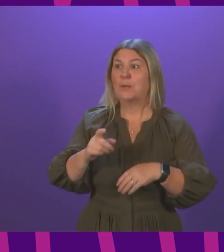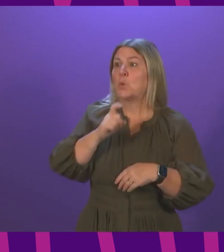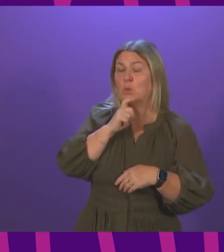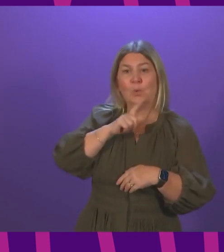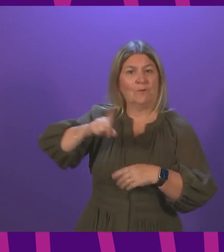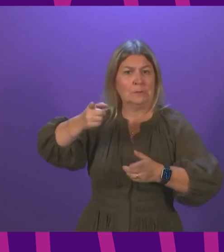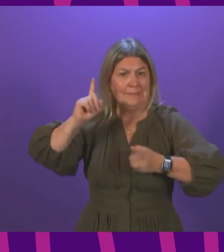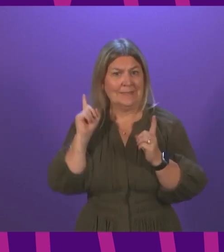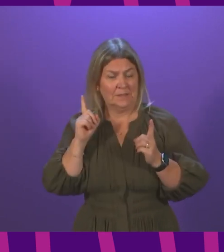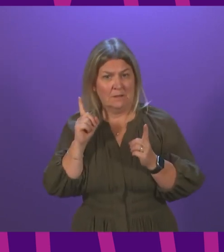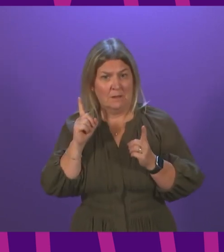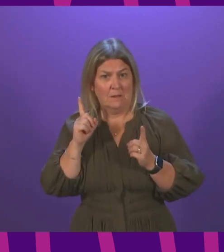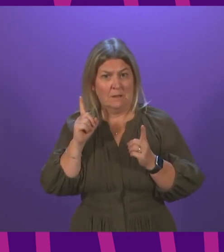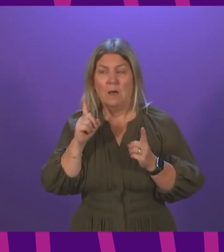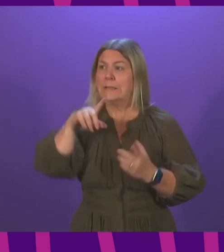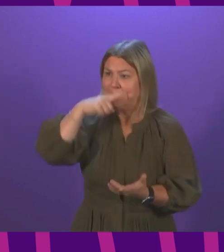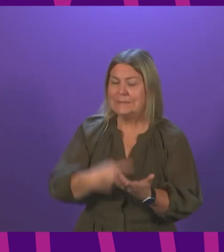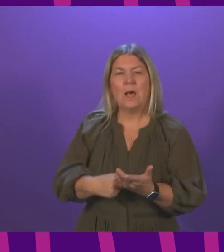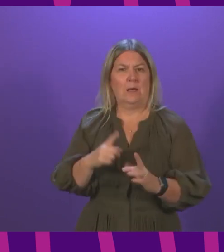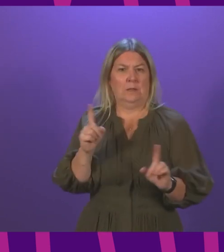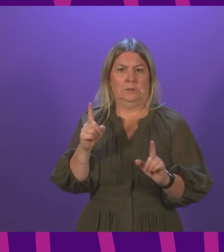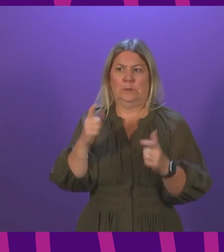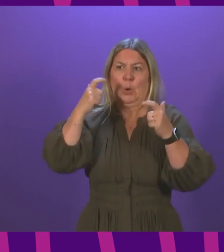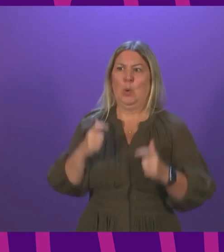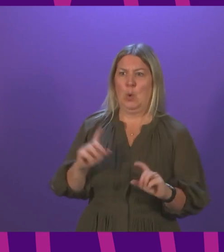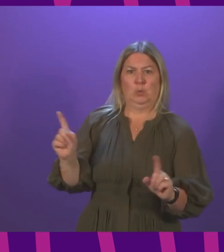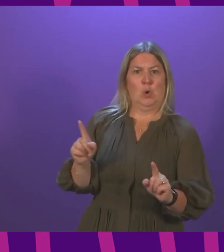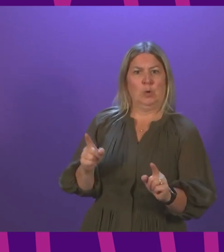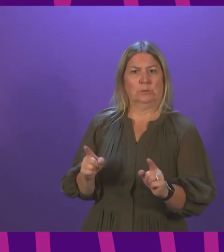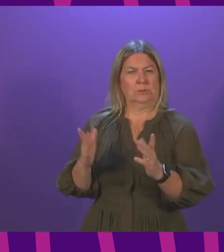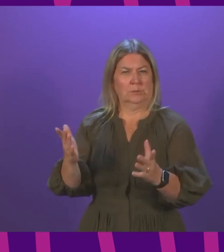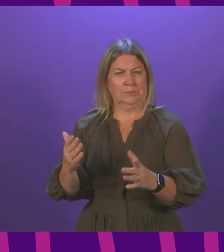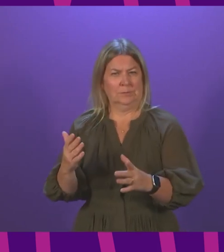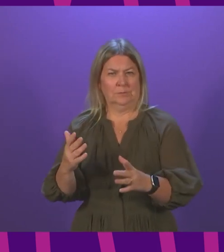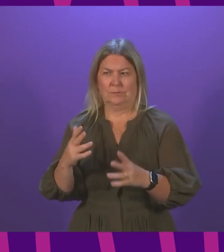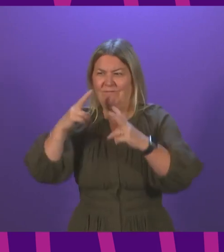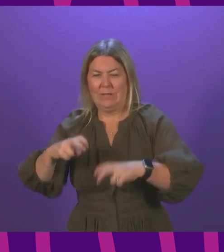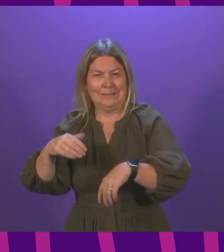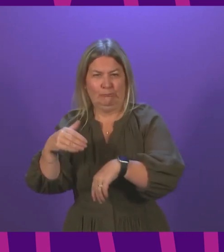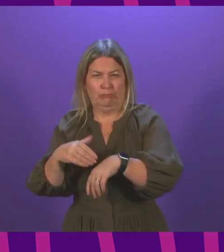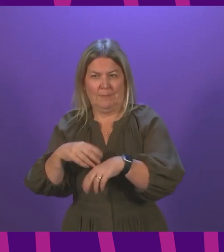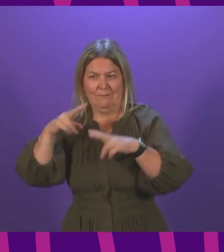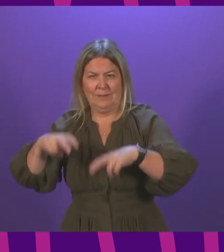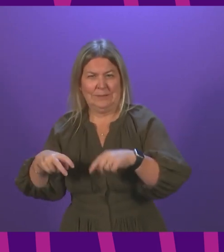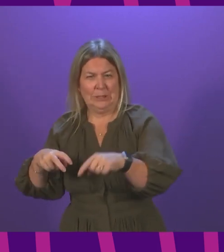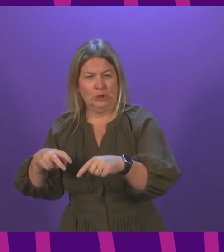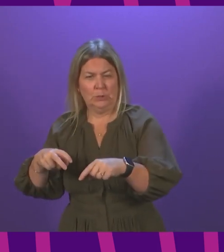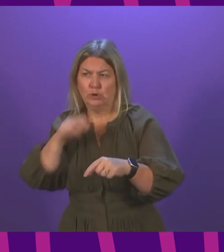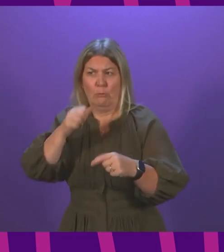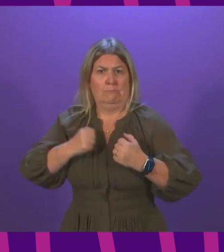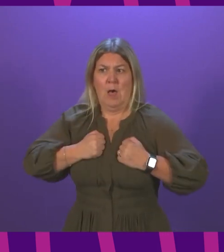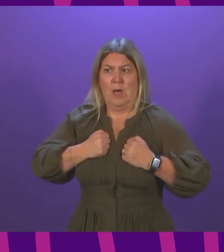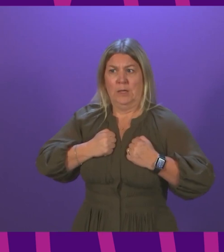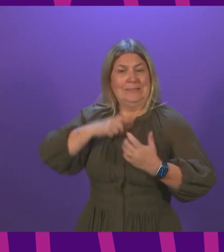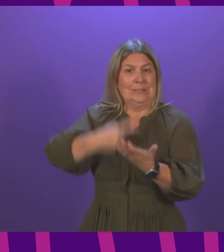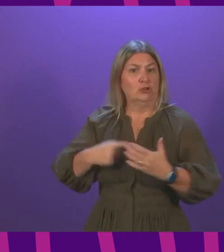determine what cases are and are not subject to criminal investigation. It would be deeply improper if that was